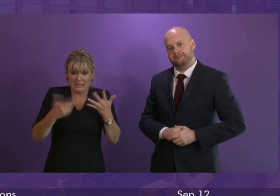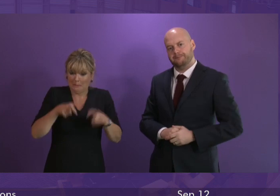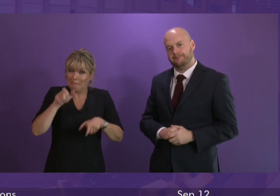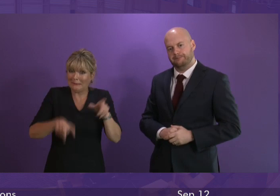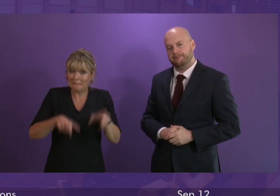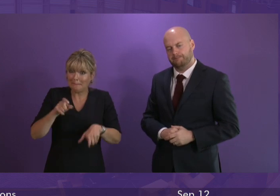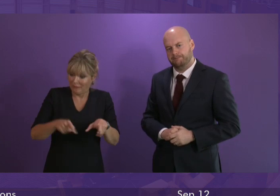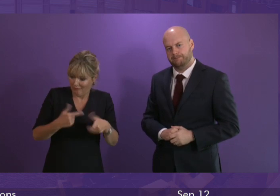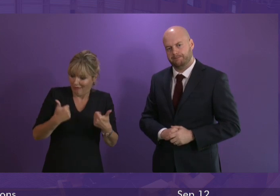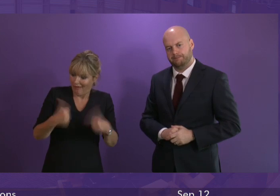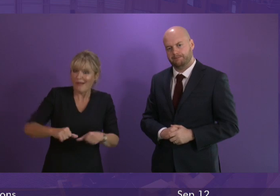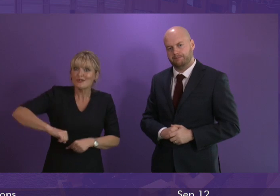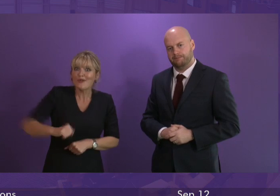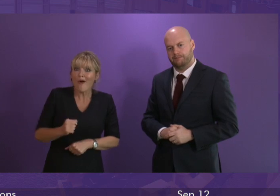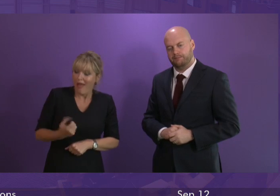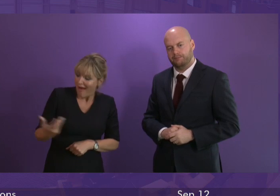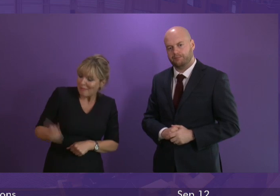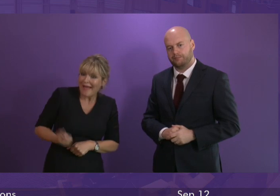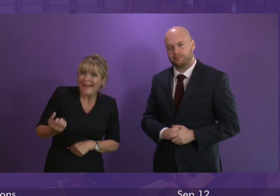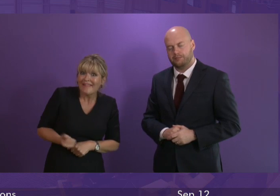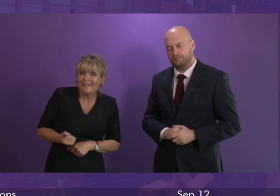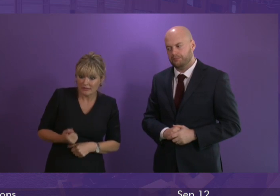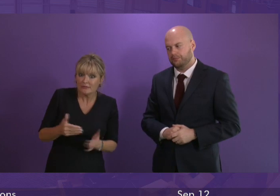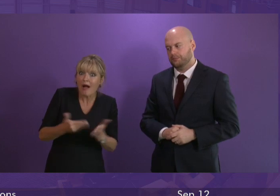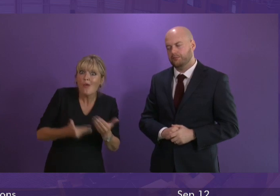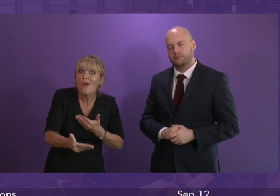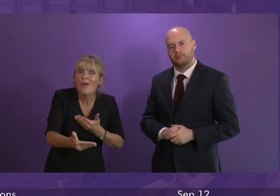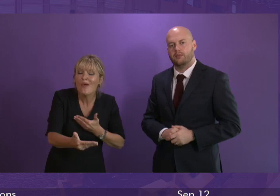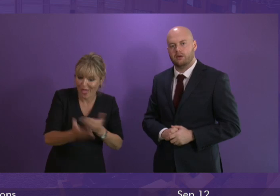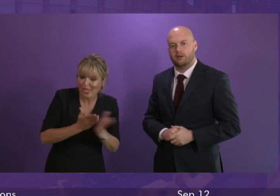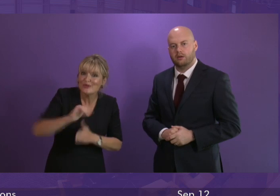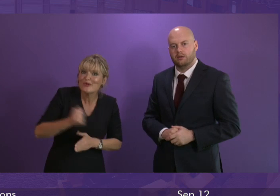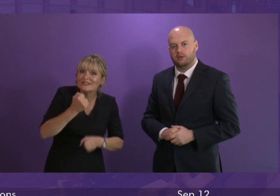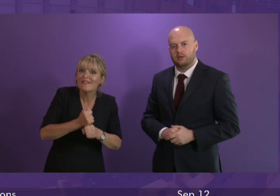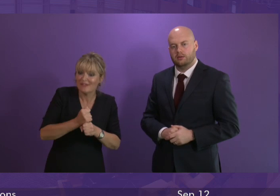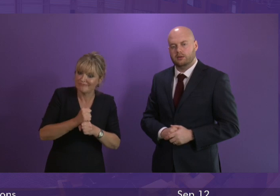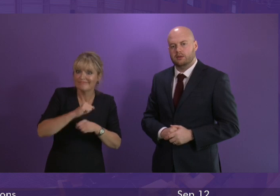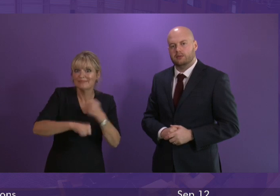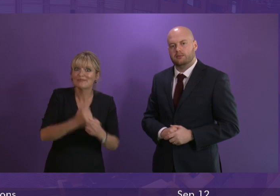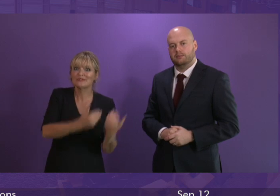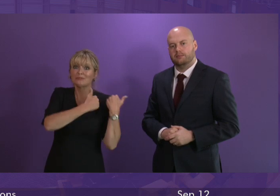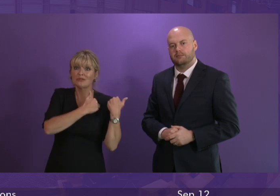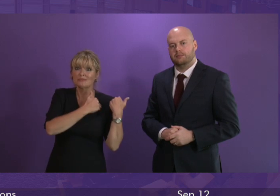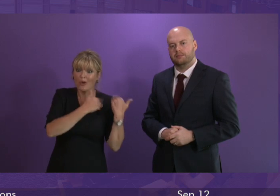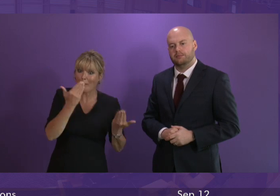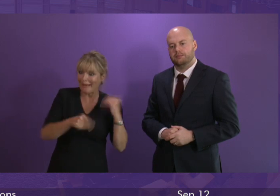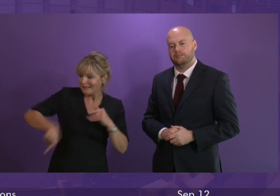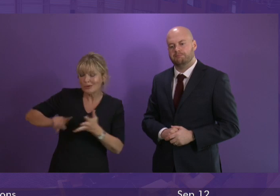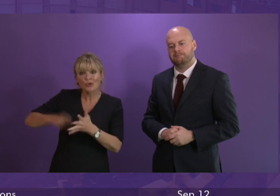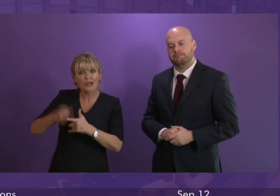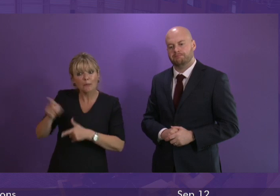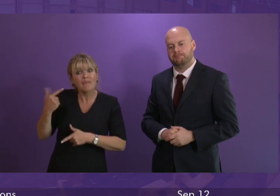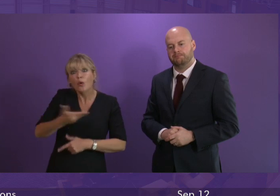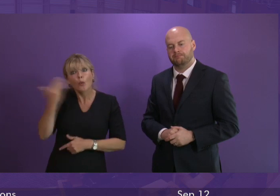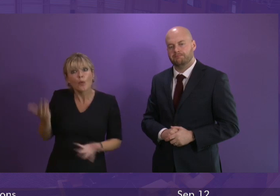receiving financial support in Scotland that would not be receiving that support if the Scottish government hadn't taken responsibility for these benefits so I think